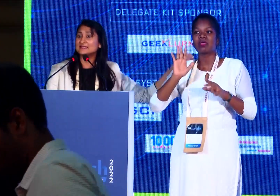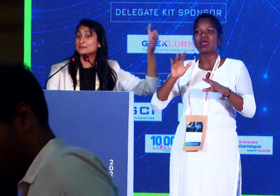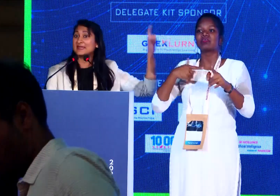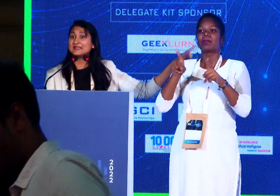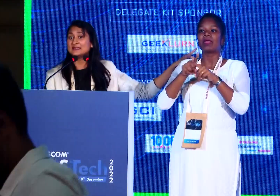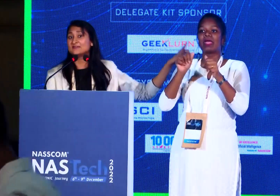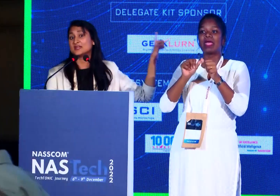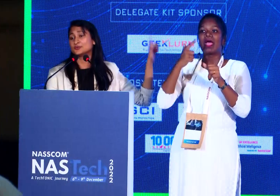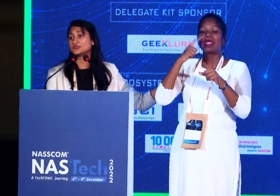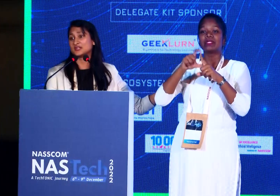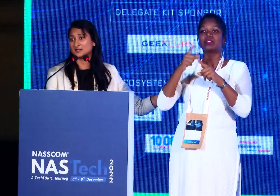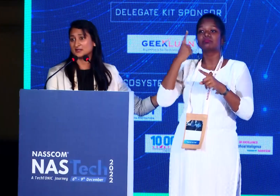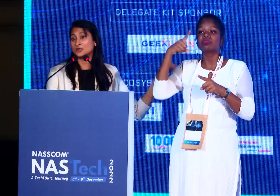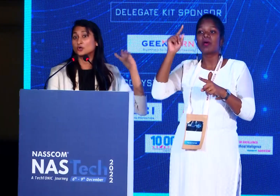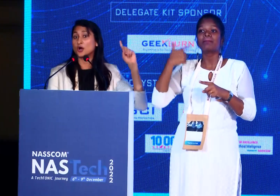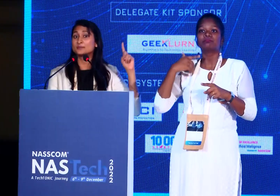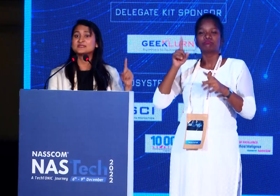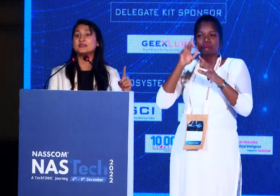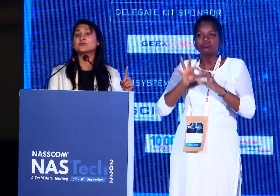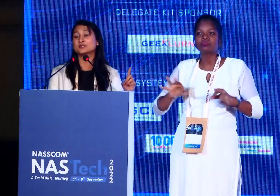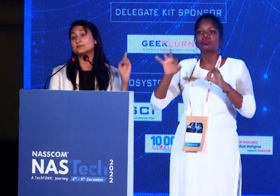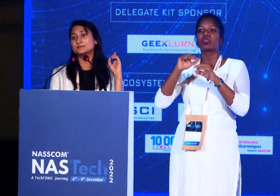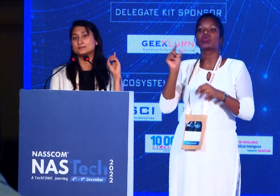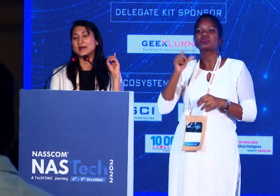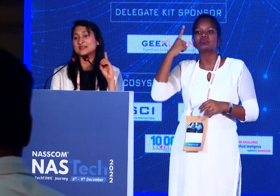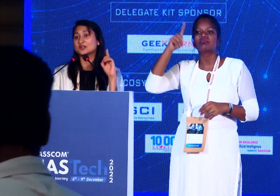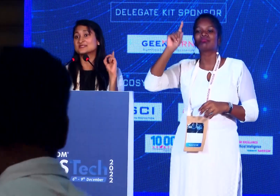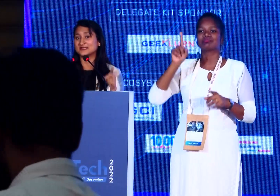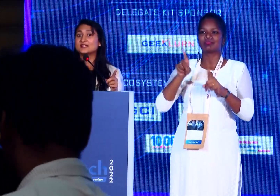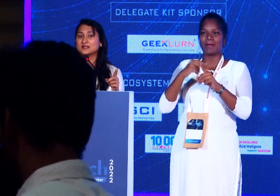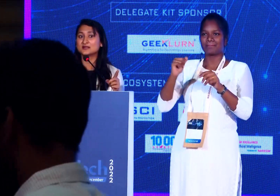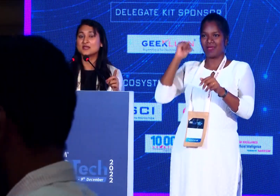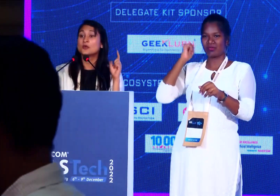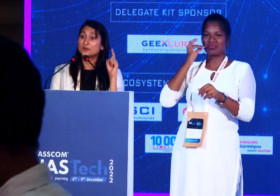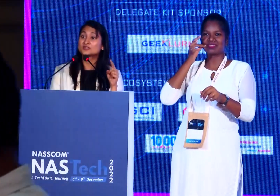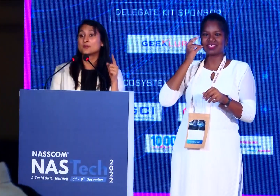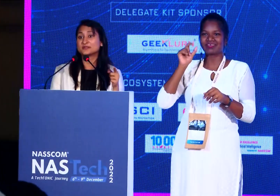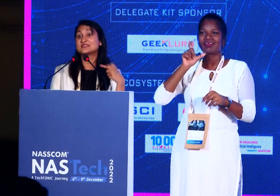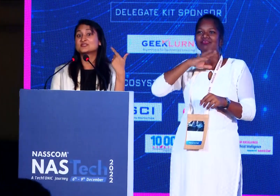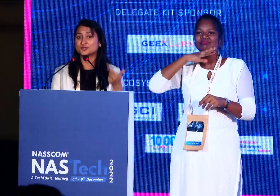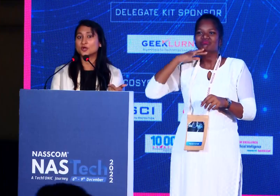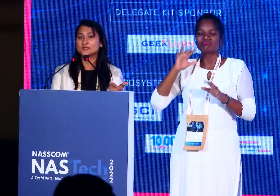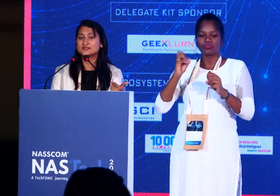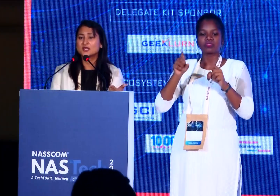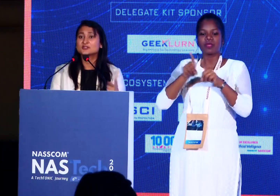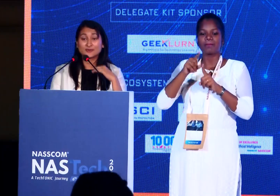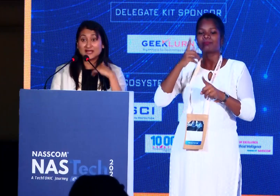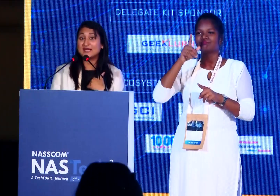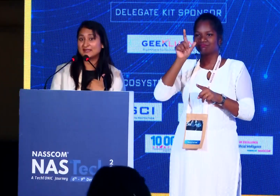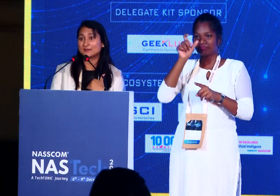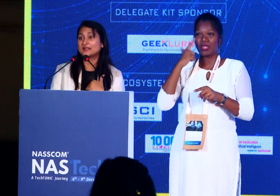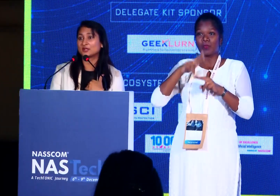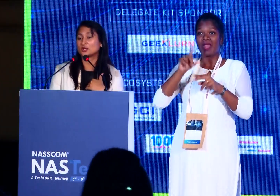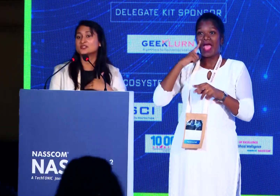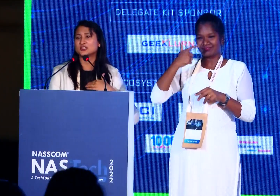So the AI is mainly we are using here to compensate for the background skin color, which compensates to the noise. So